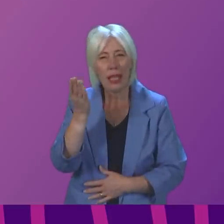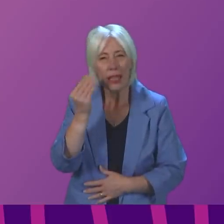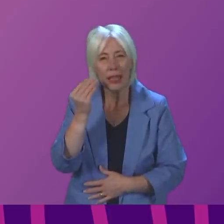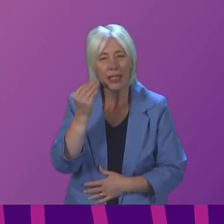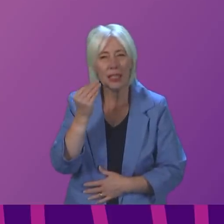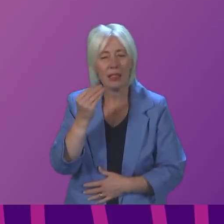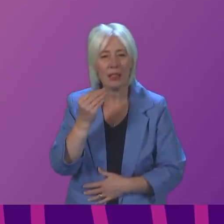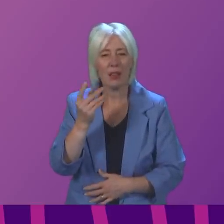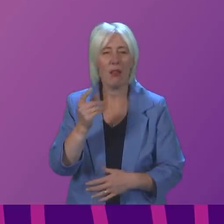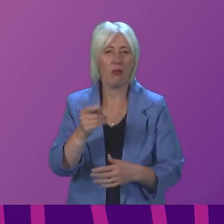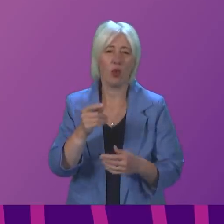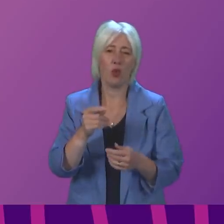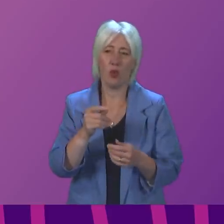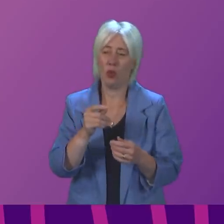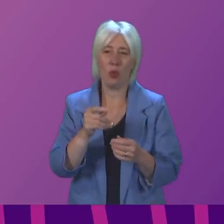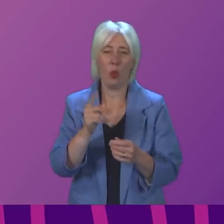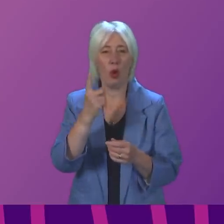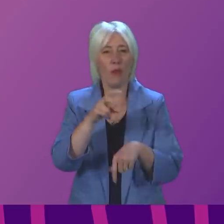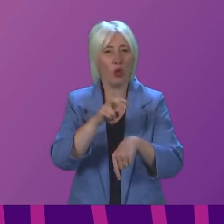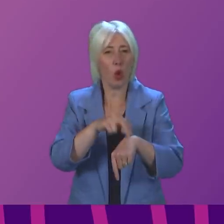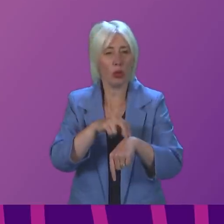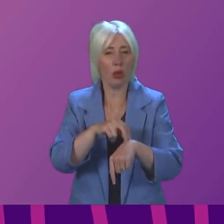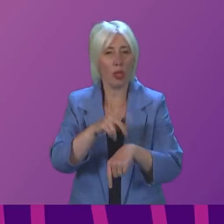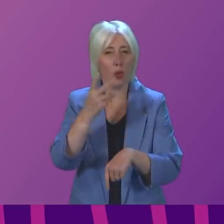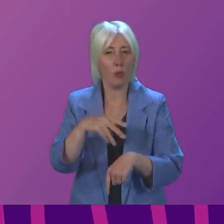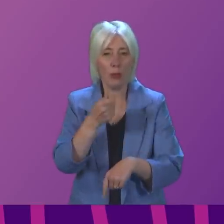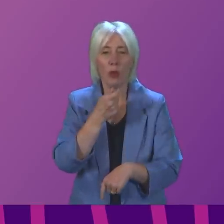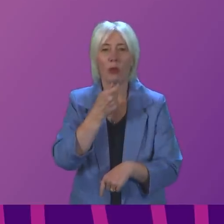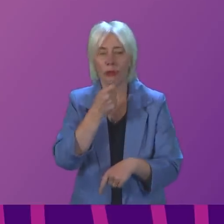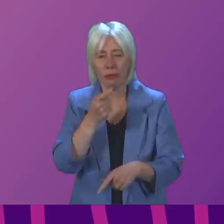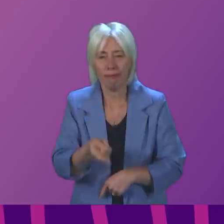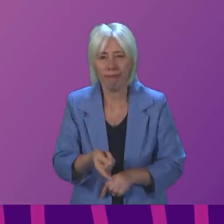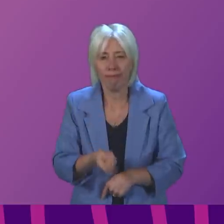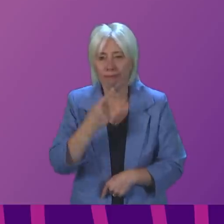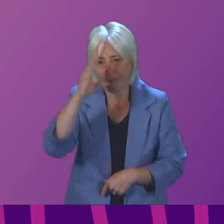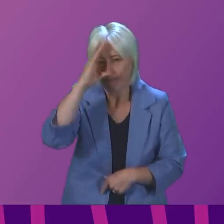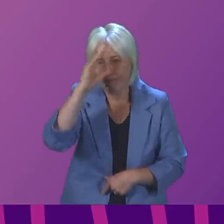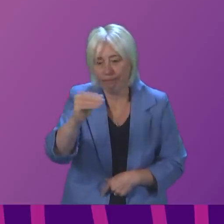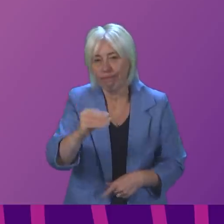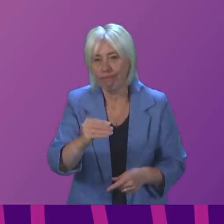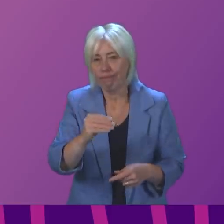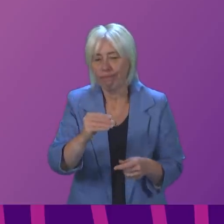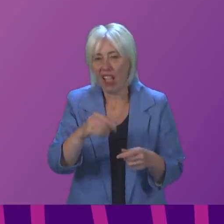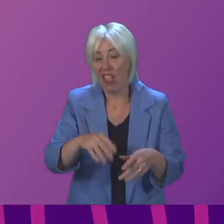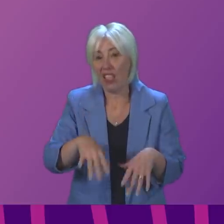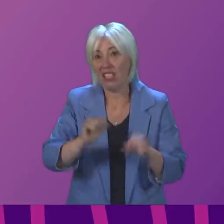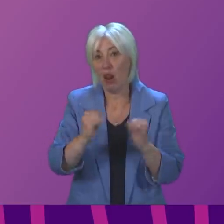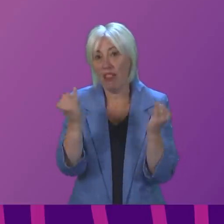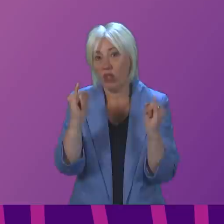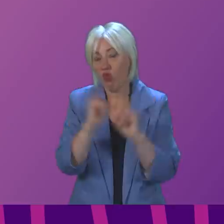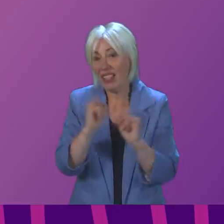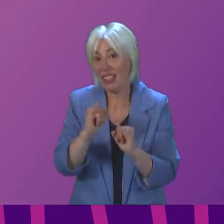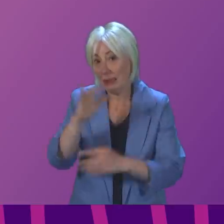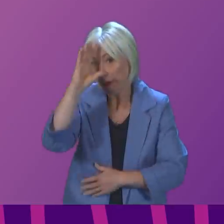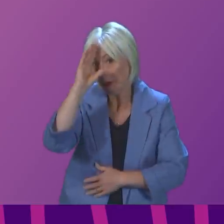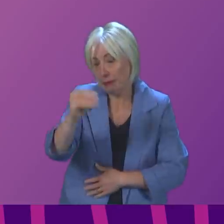Dr Christine Peters, who was one of the whistleblowers at the start of this crisis. And what did Dr Christine Peters say?